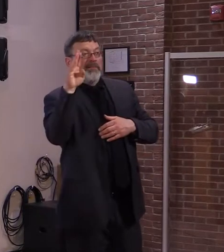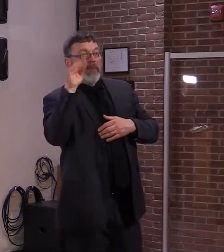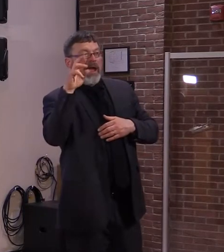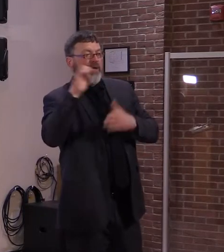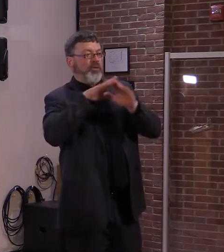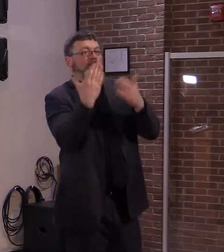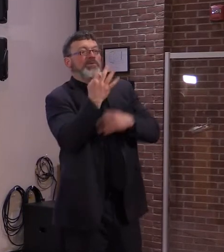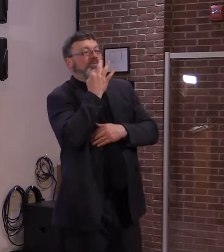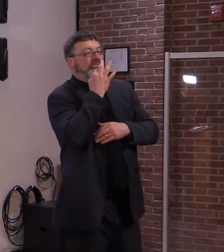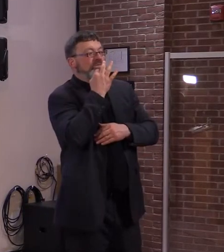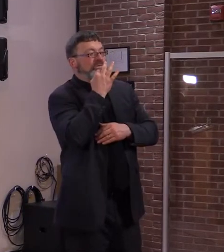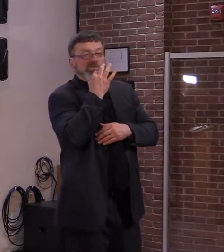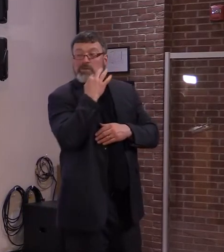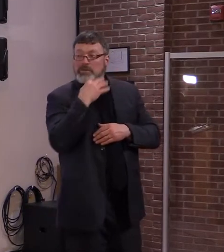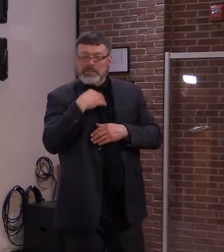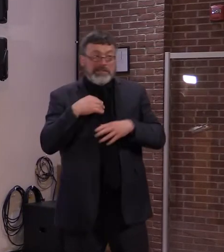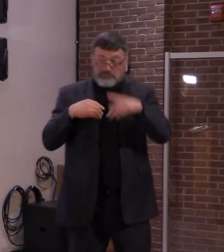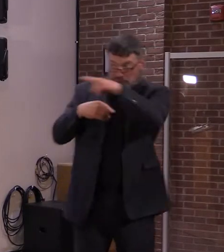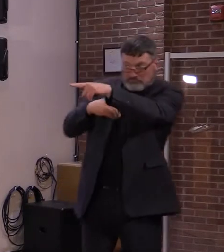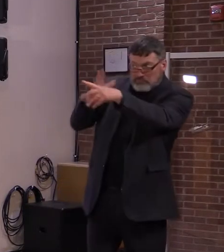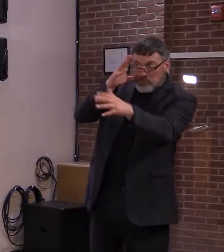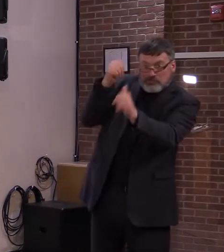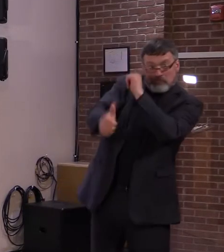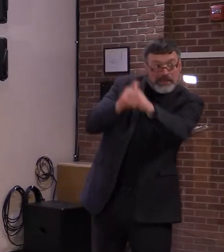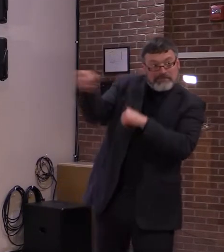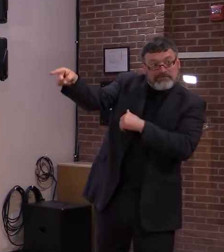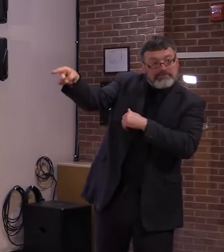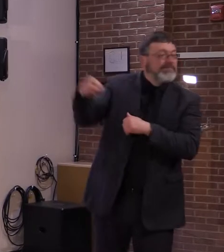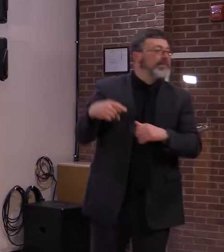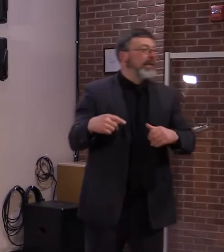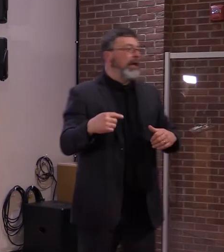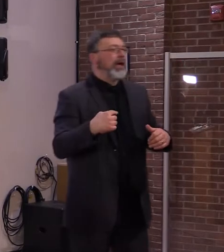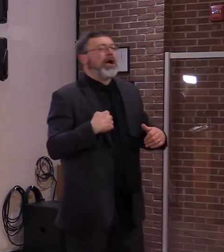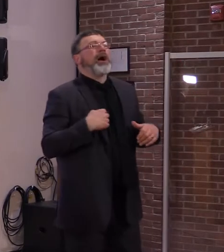haven't determined when that will be. Just too much work to do right now.